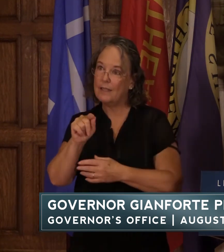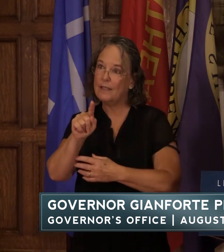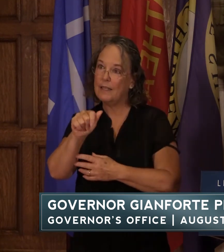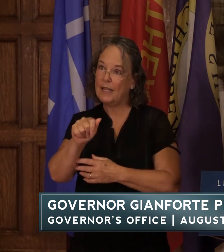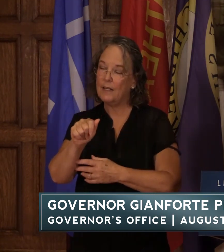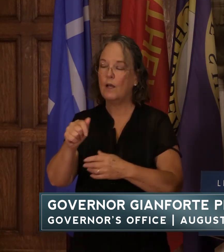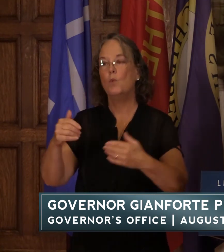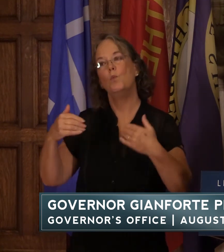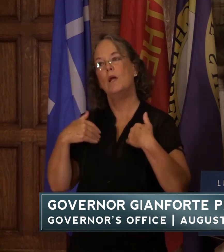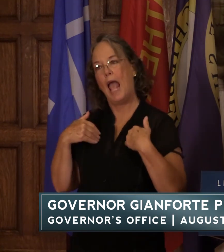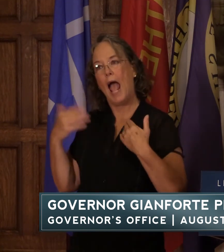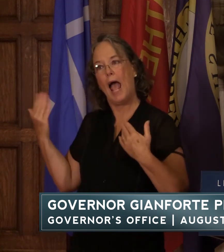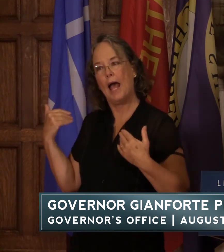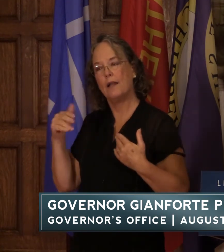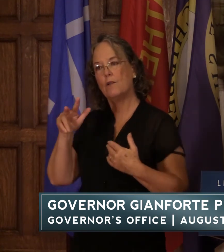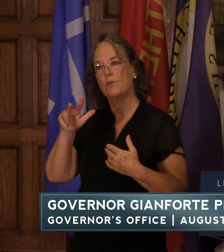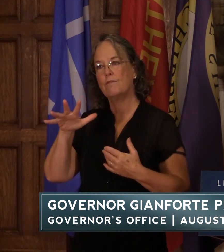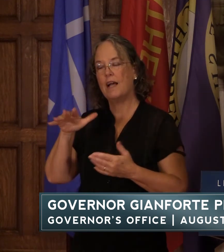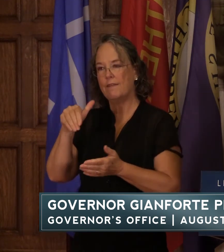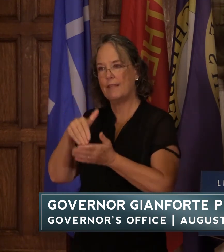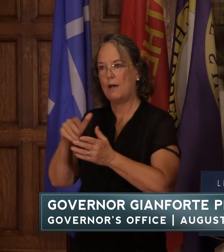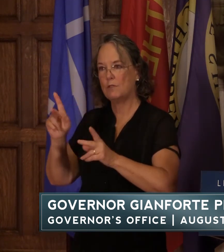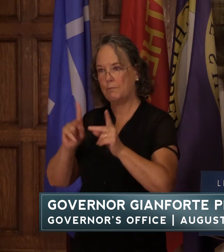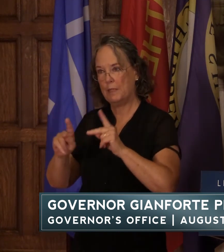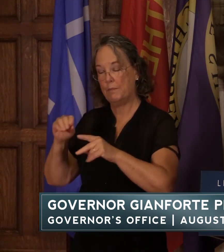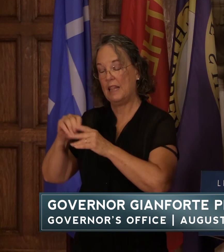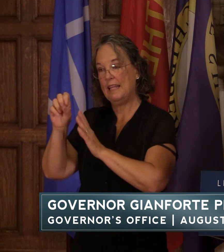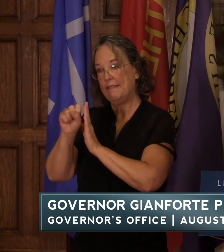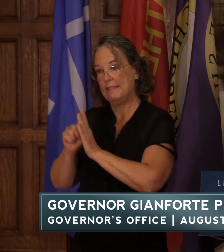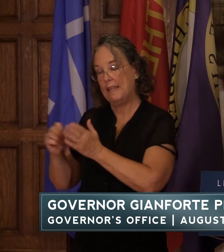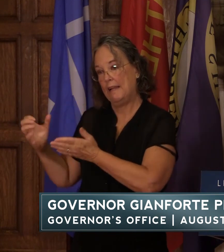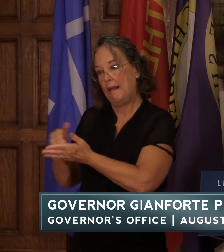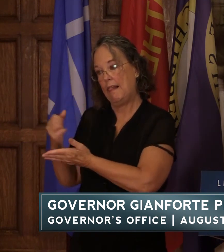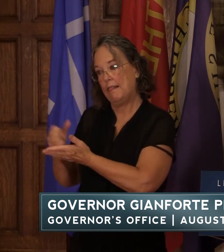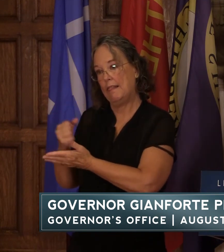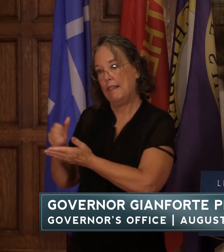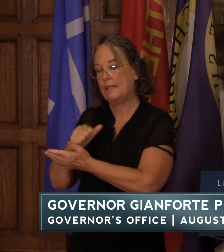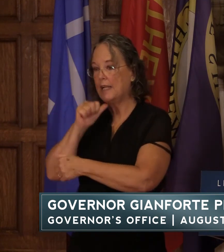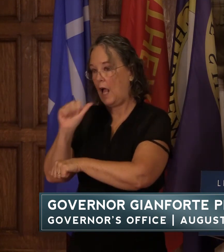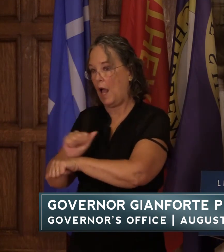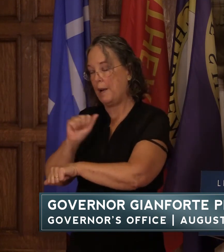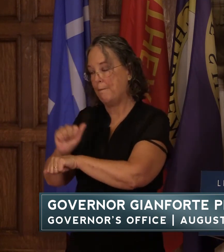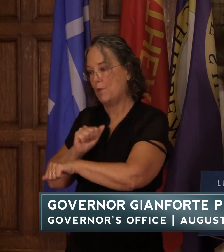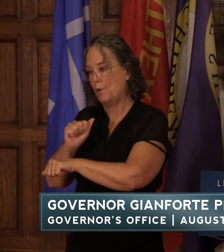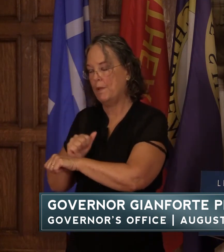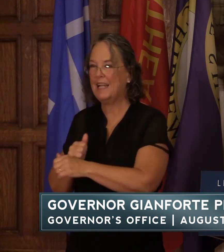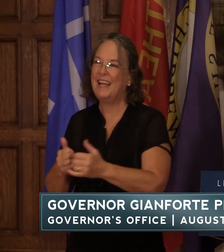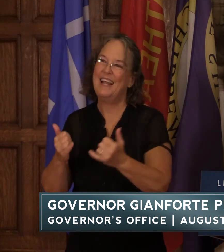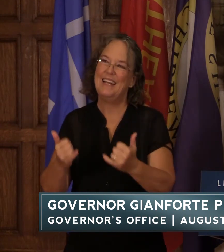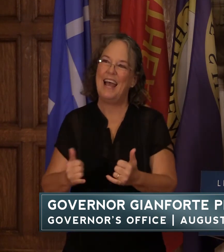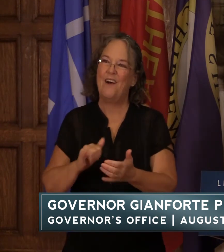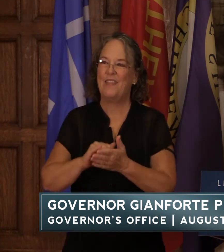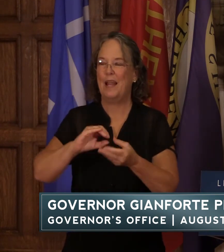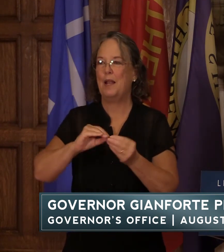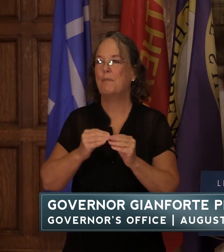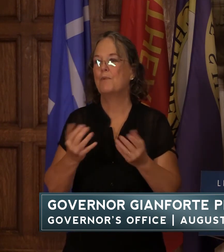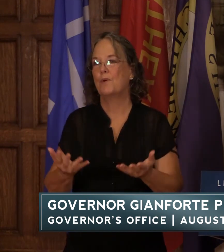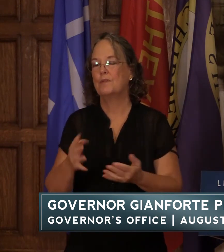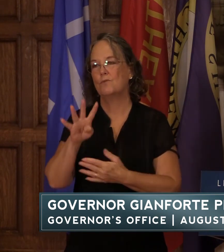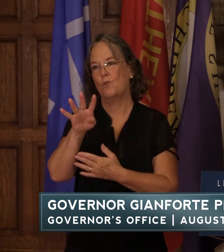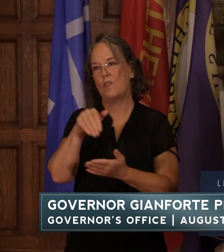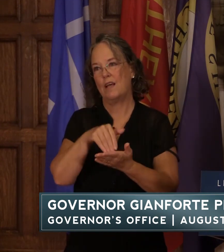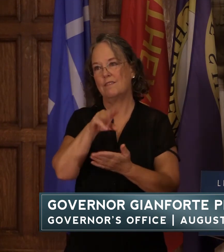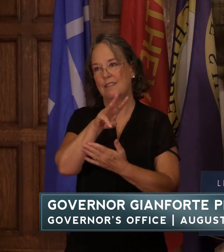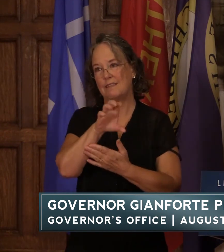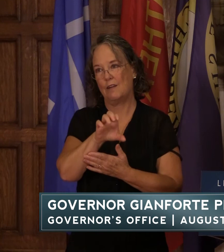we had 35 000 people in the state collecting unemployment as of this week that number is 4 600 we